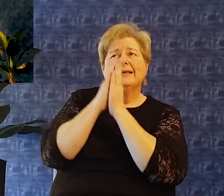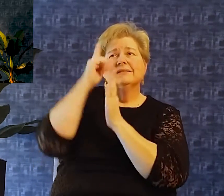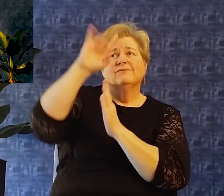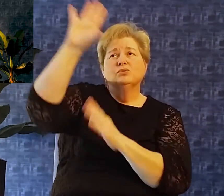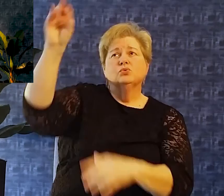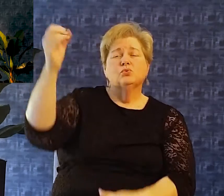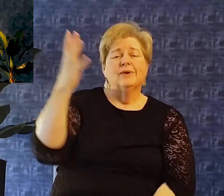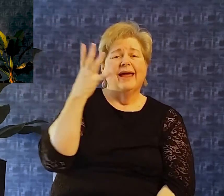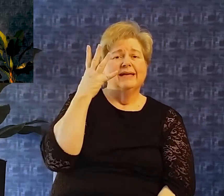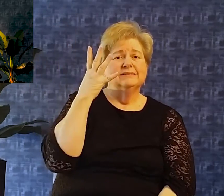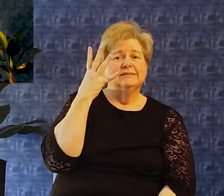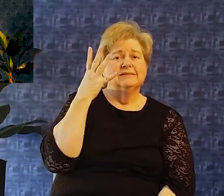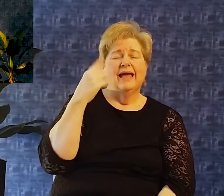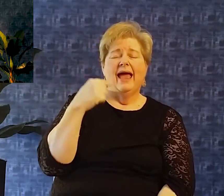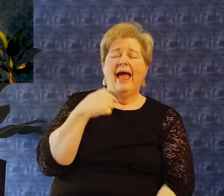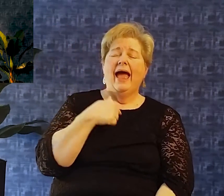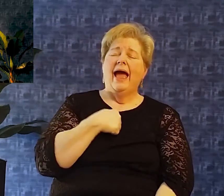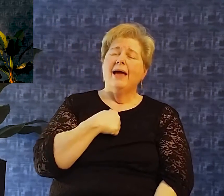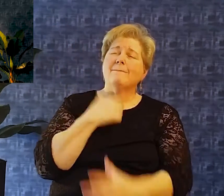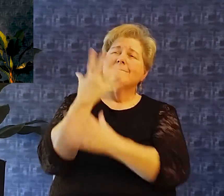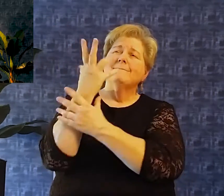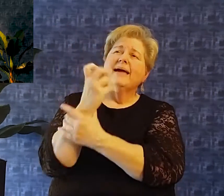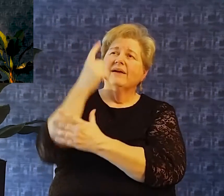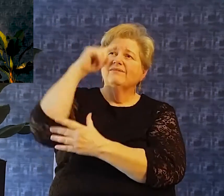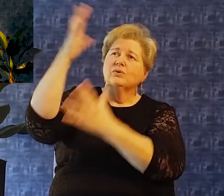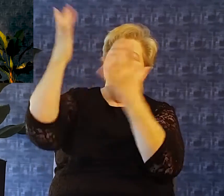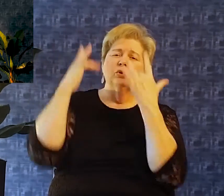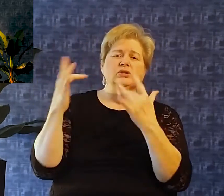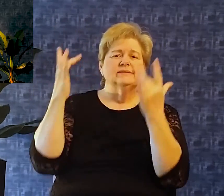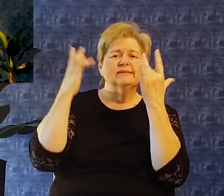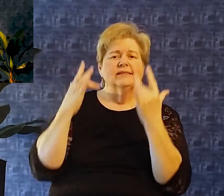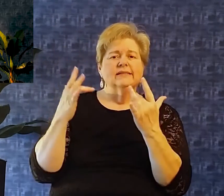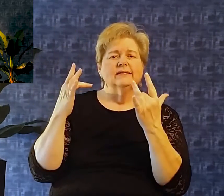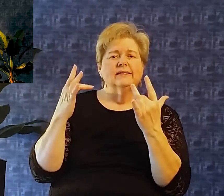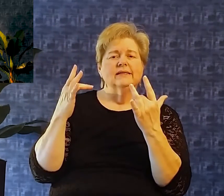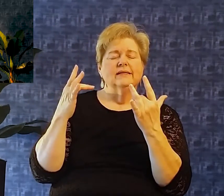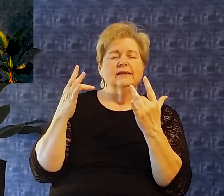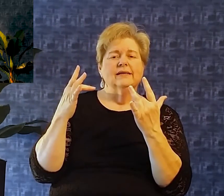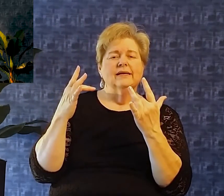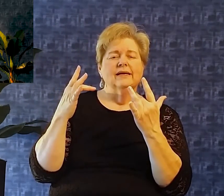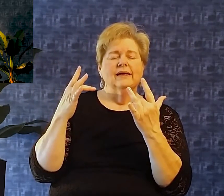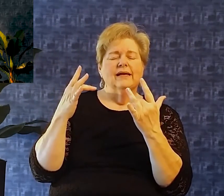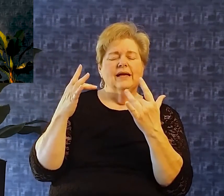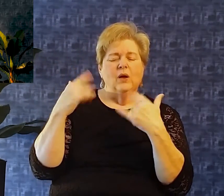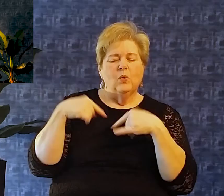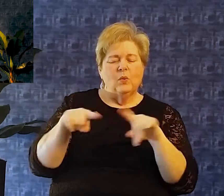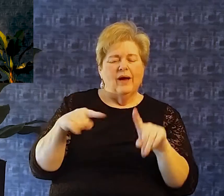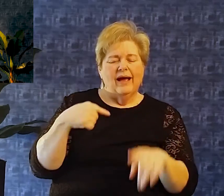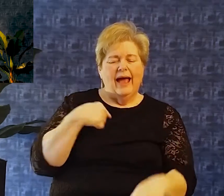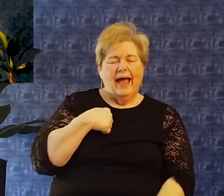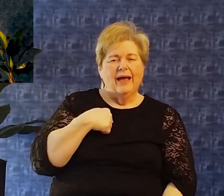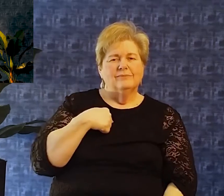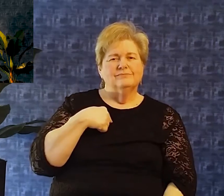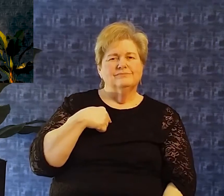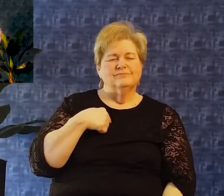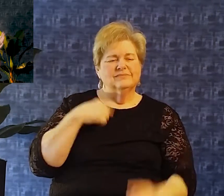As I have been kind of assessing my own soul during this during this time of social